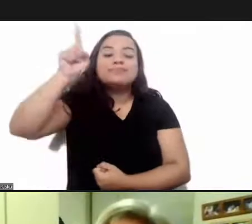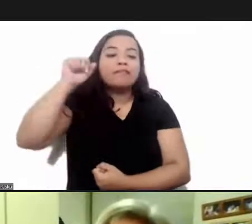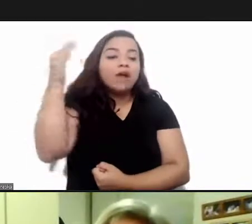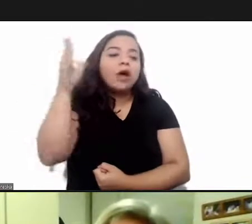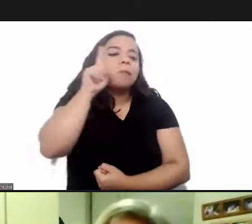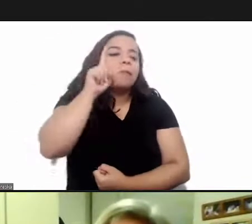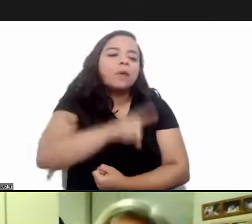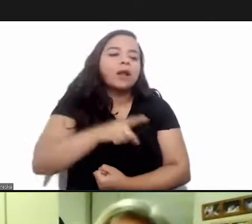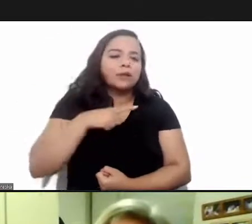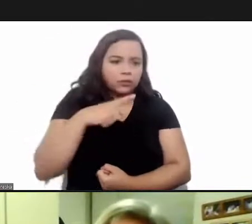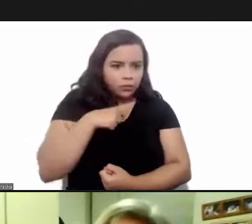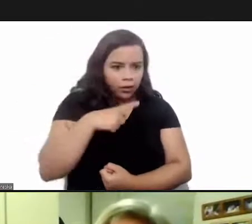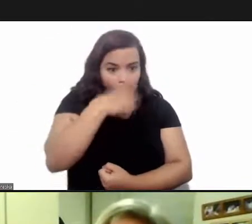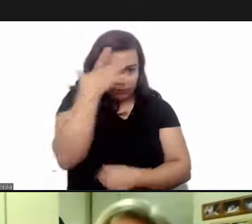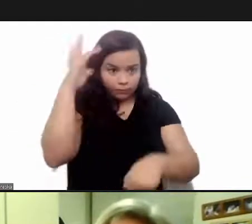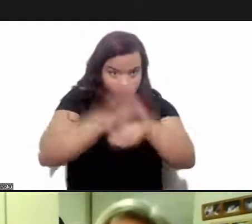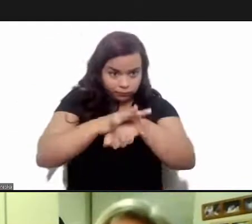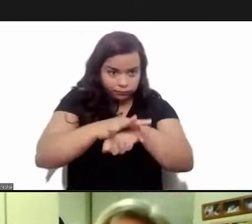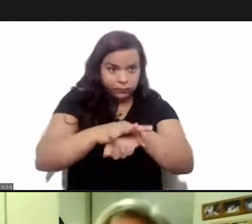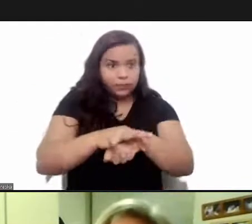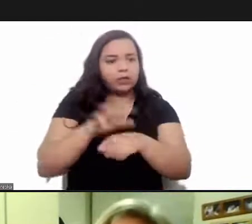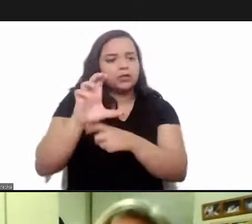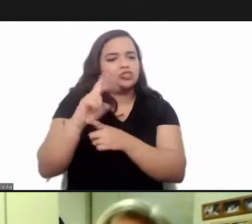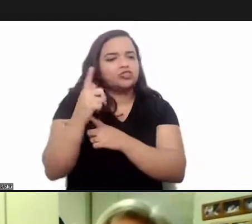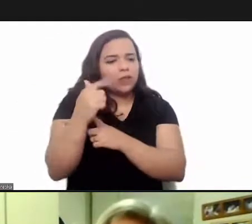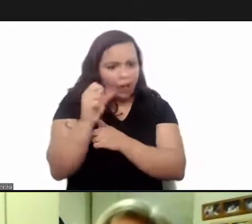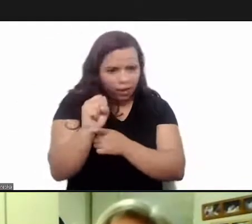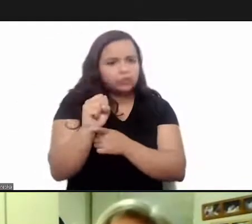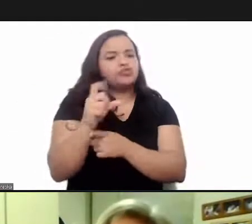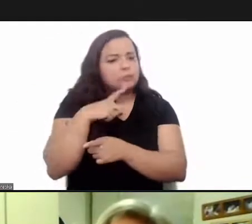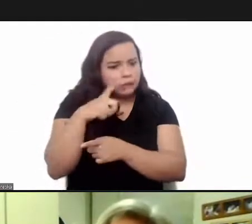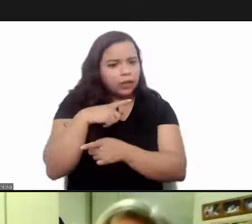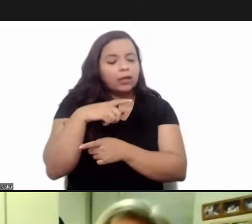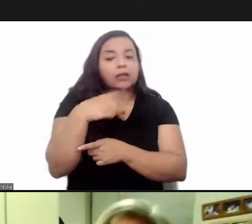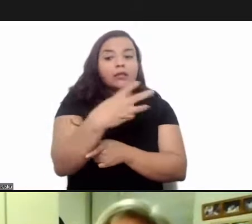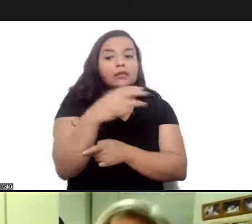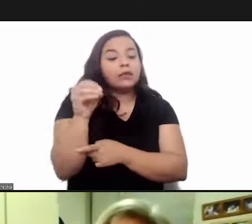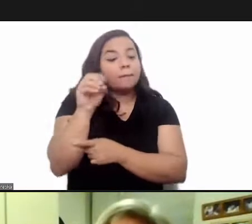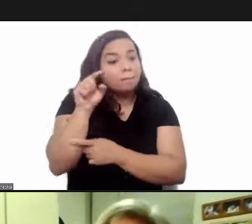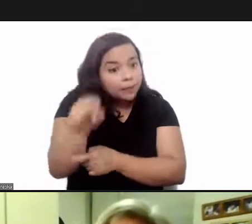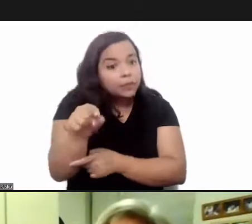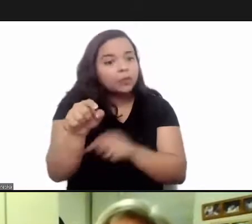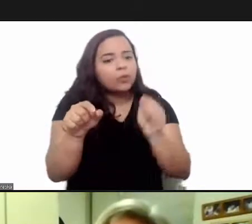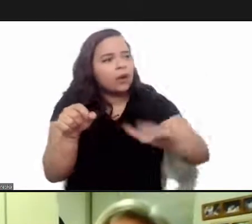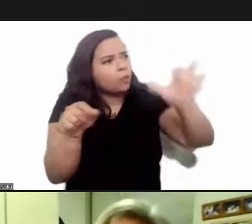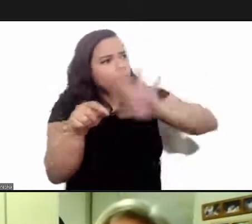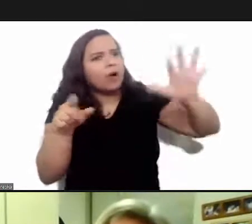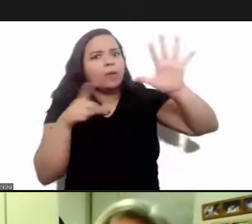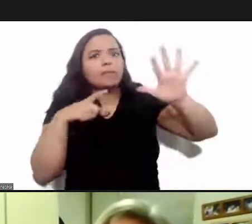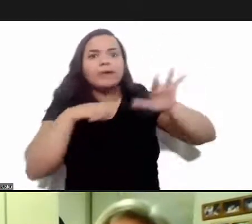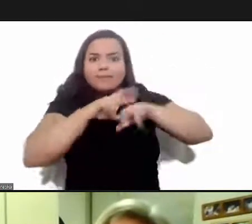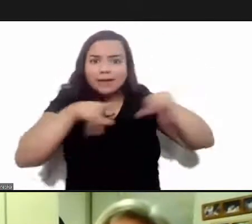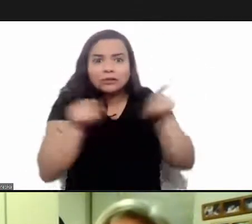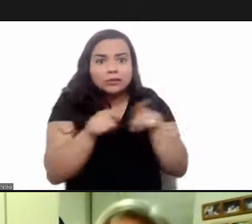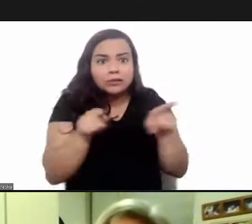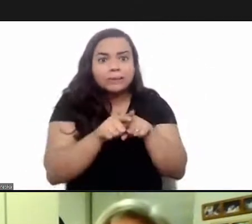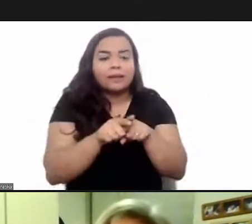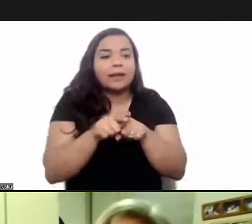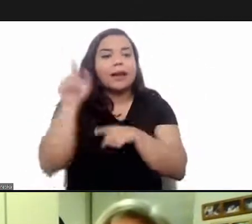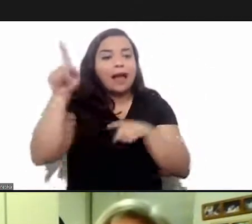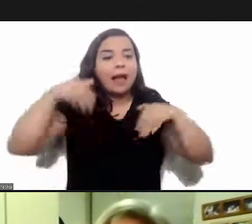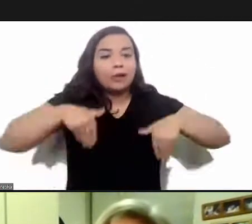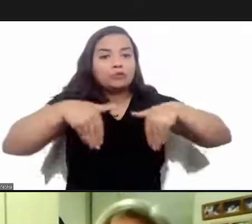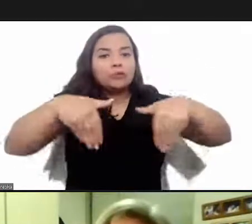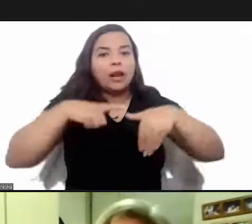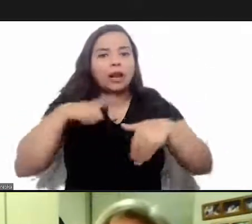states to the 300 000 people with the infection with t cruzi in europe countless cases in australia i saw a map that you